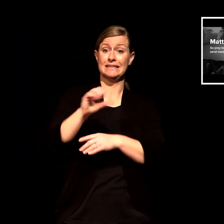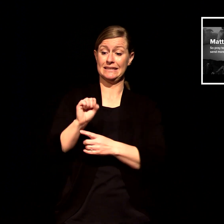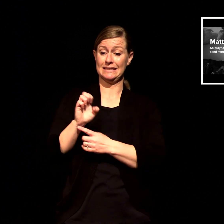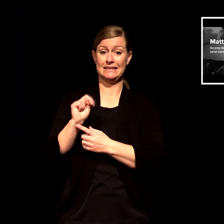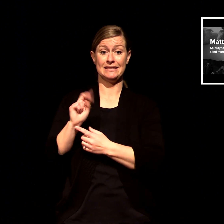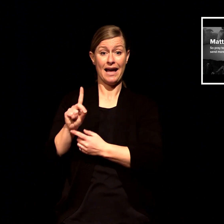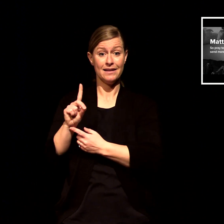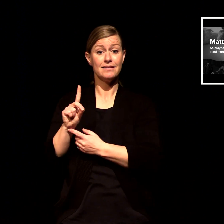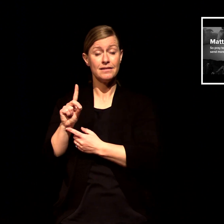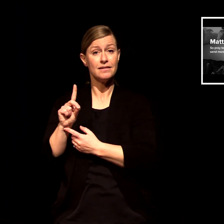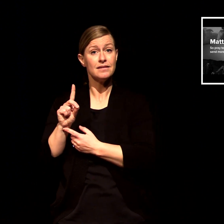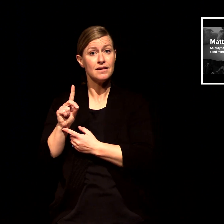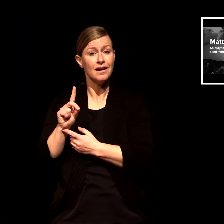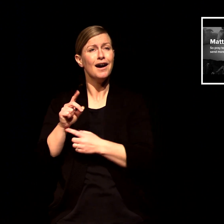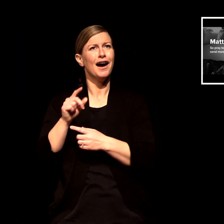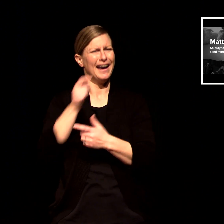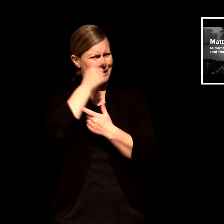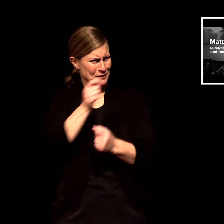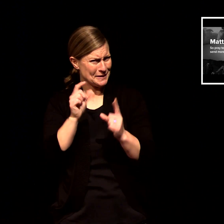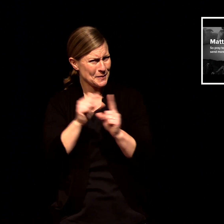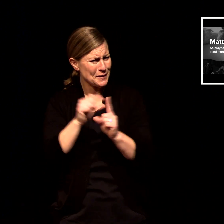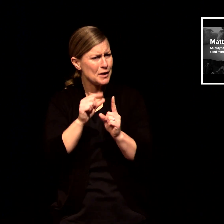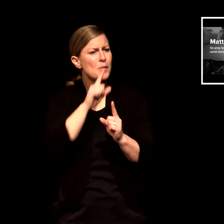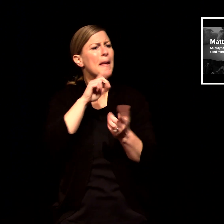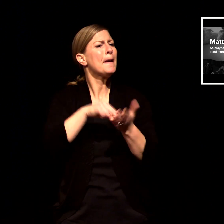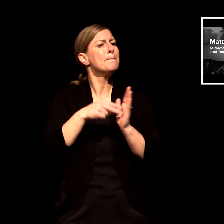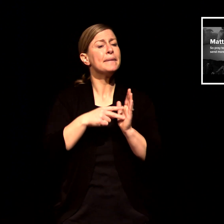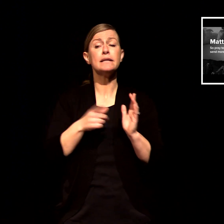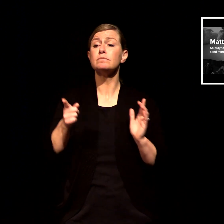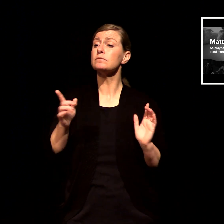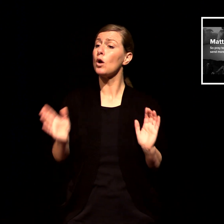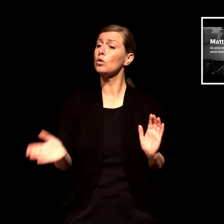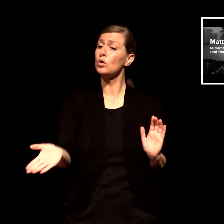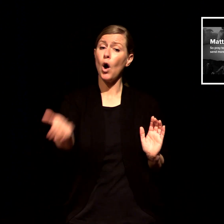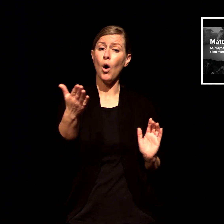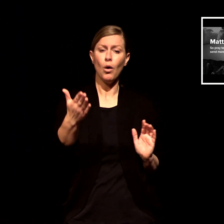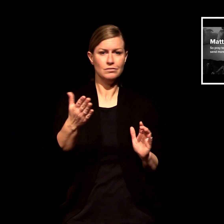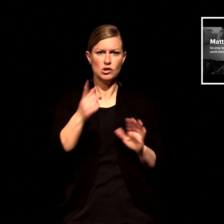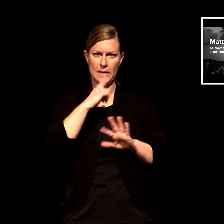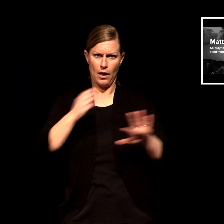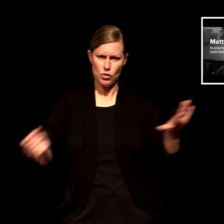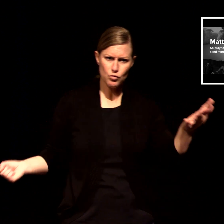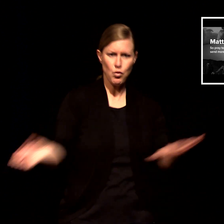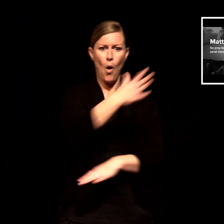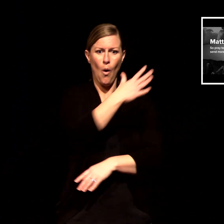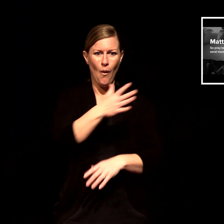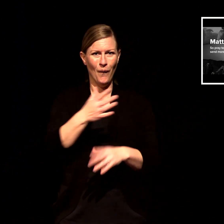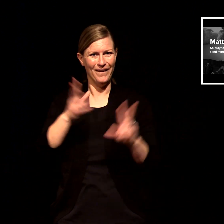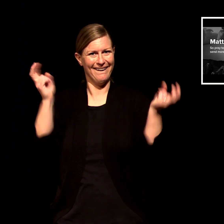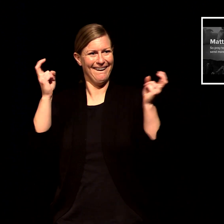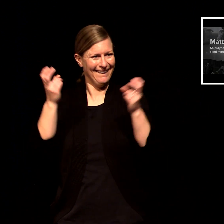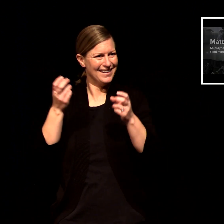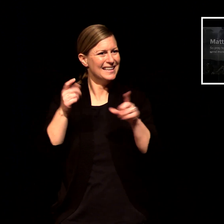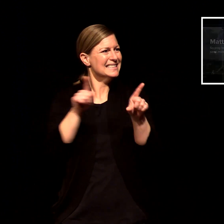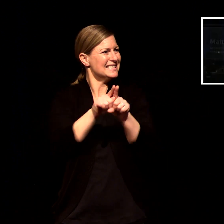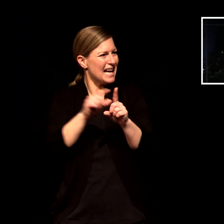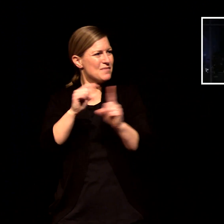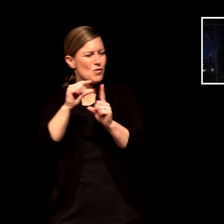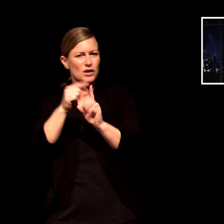means to to throw it means to cast out forcibly it's actually the same word as chapter 10 verse 1 where the